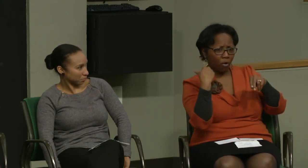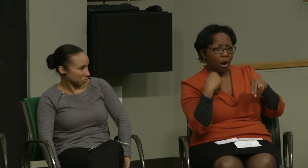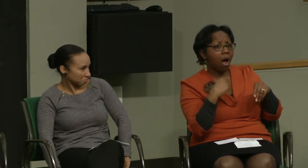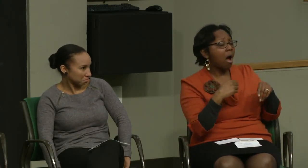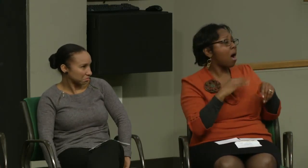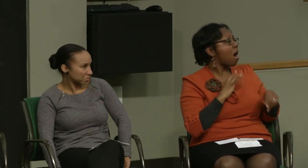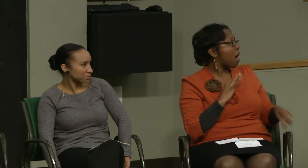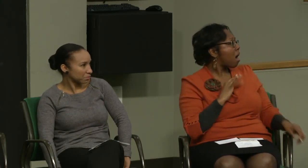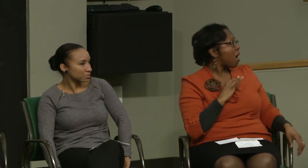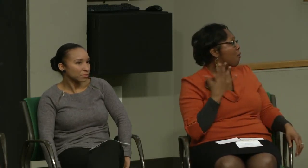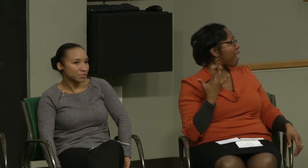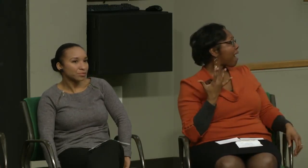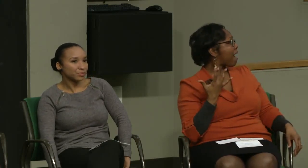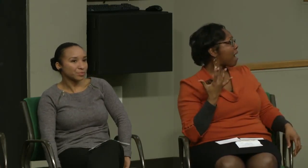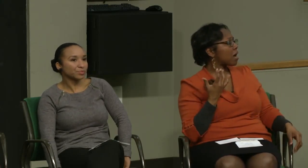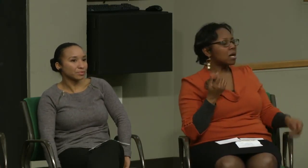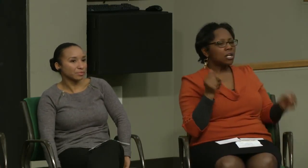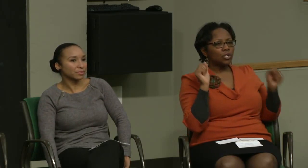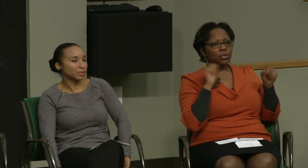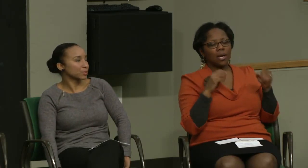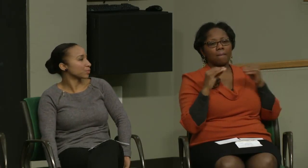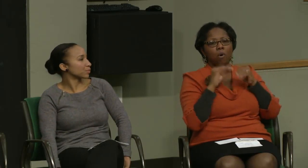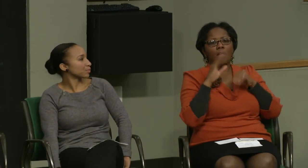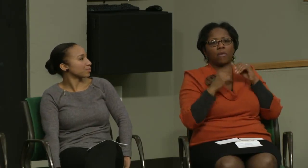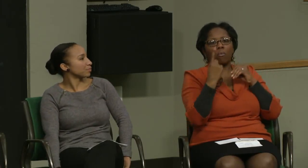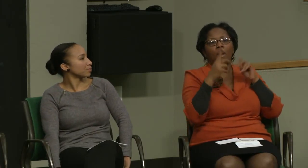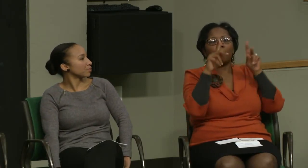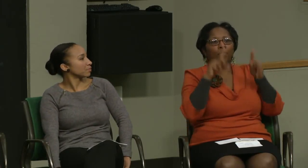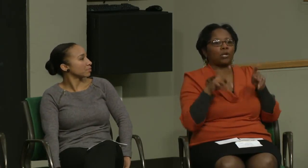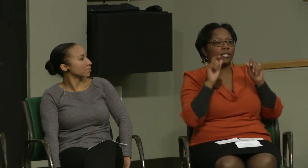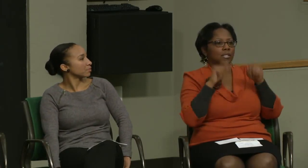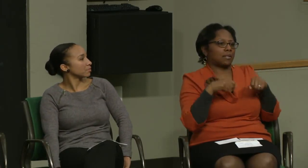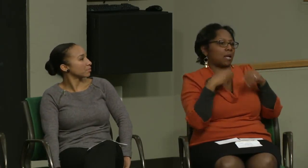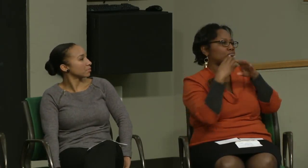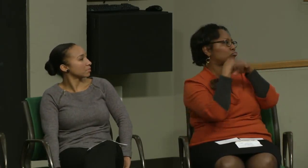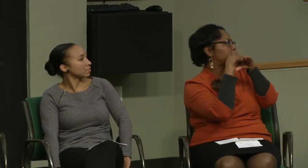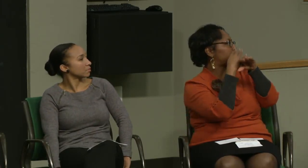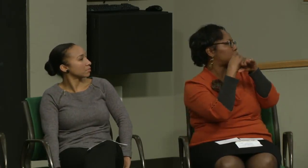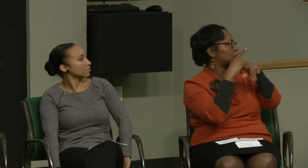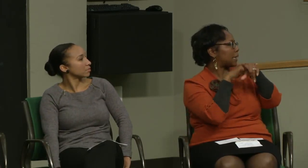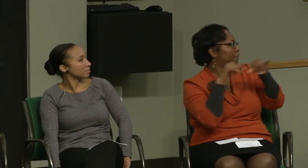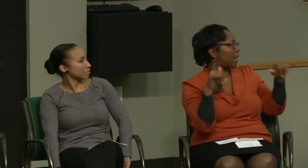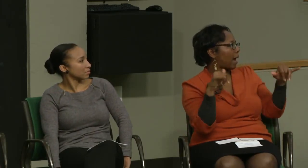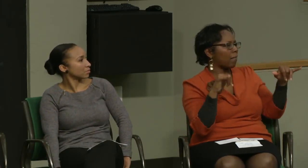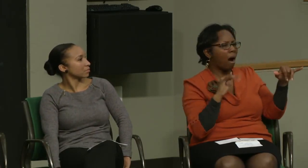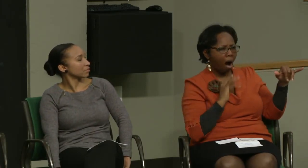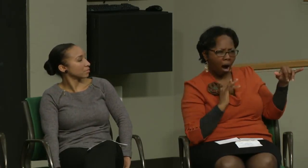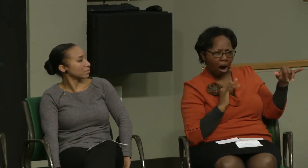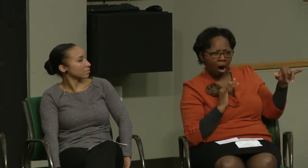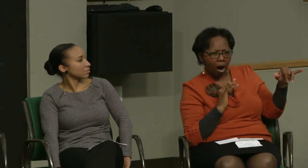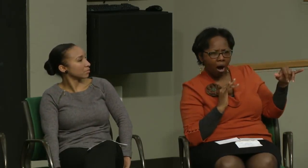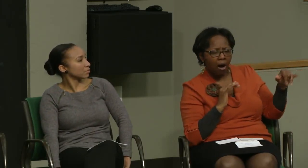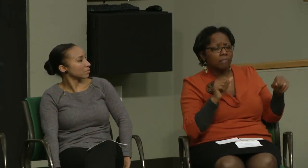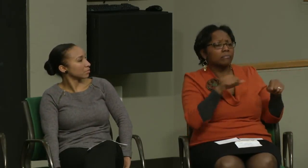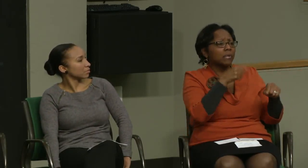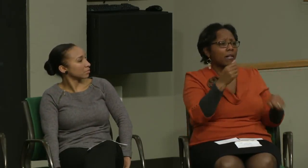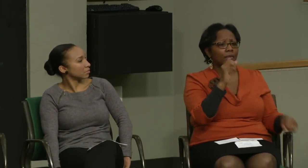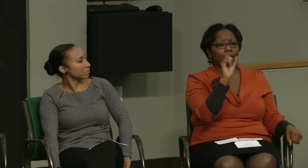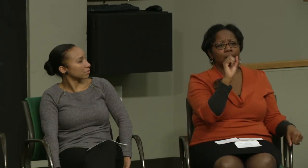familiar with that. It's a wonderful site where you can have more than one person video chatting at the same time.